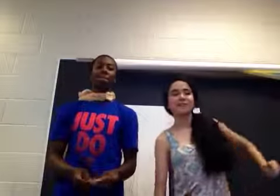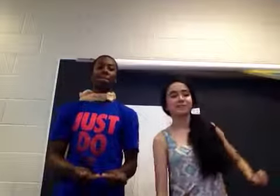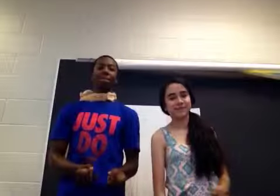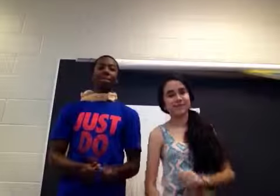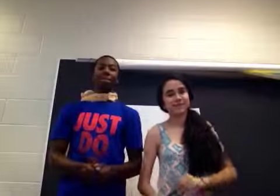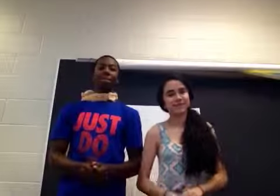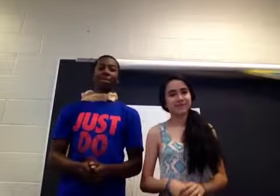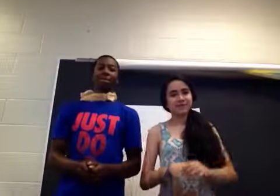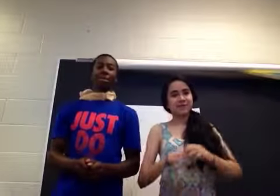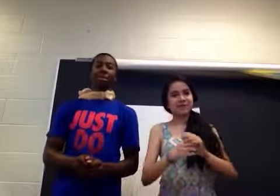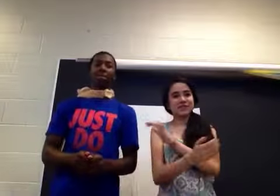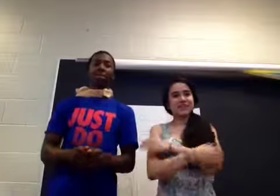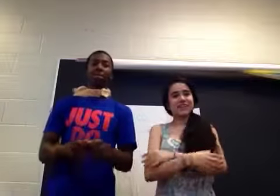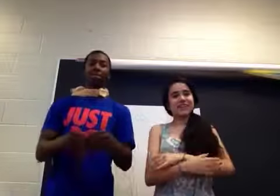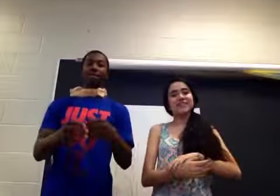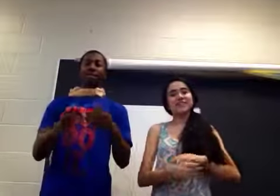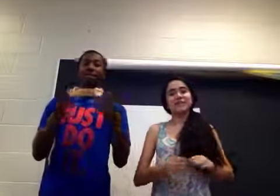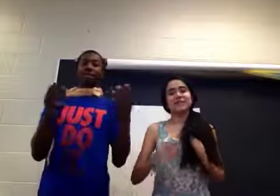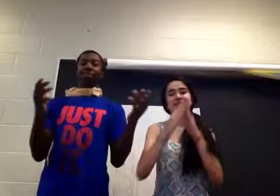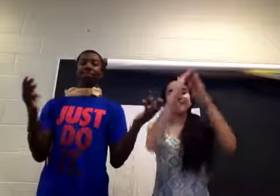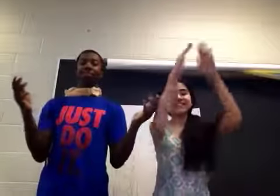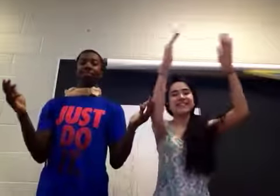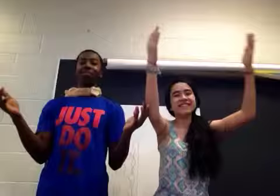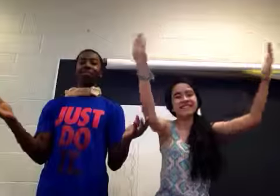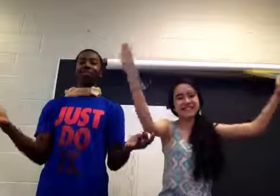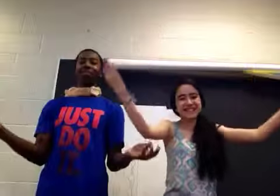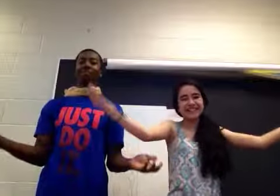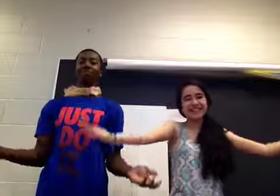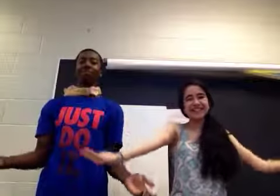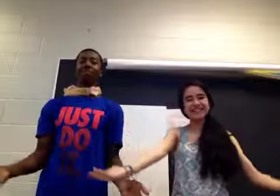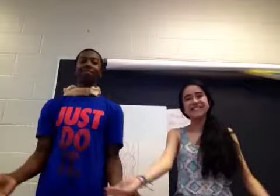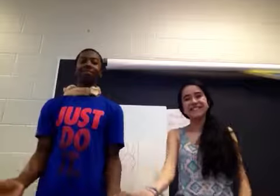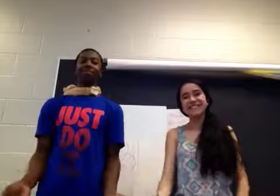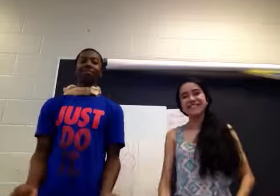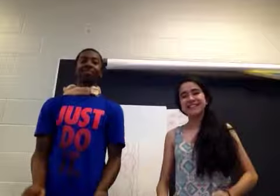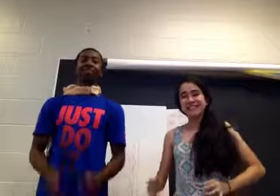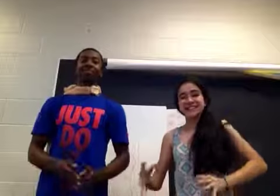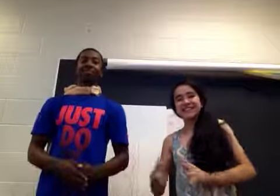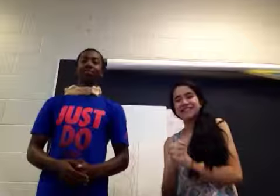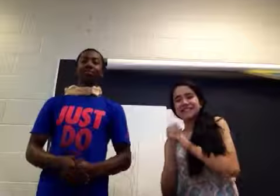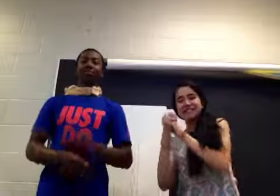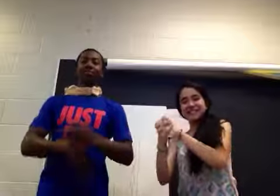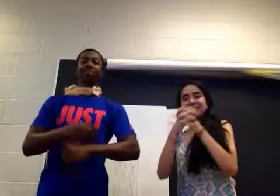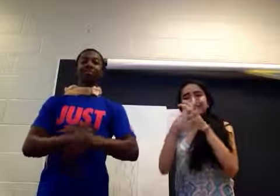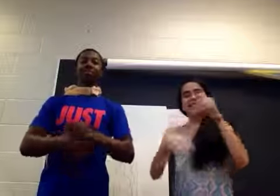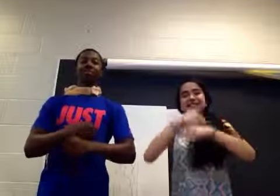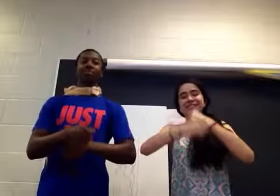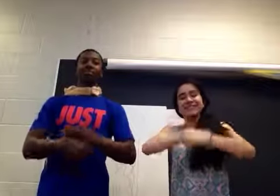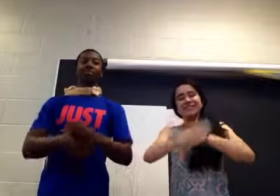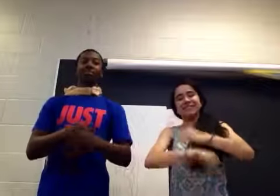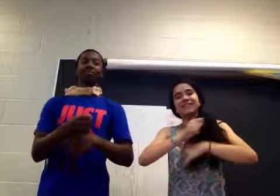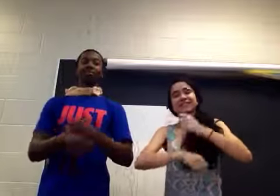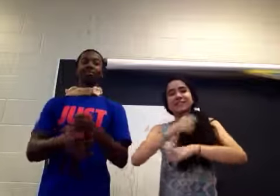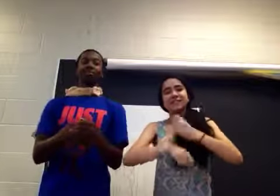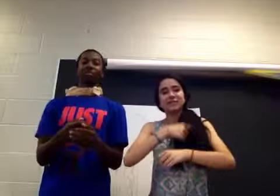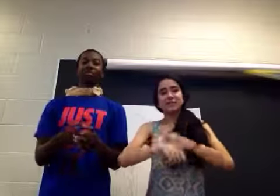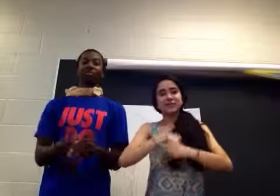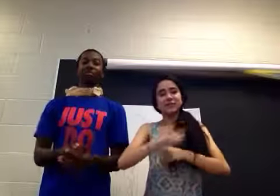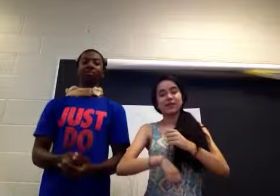Natural selection means each animal evolved To blend with its surroundings Ch-ch-changes were